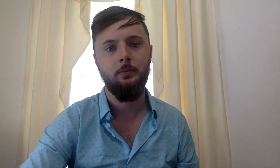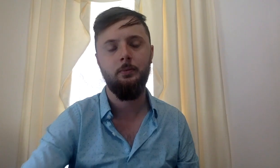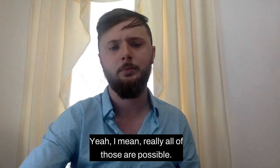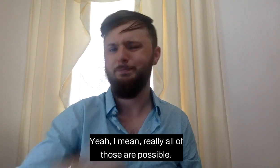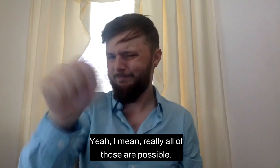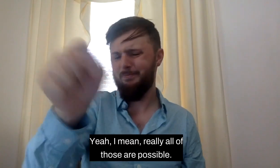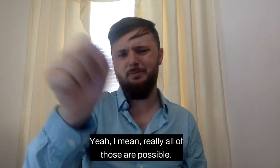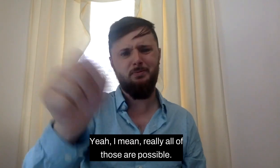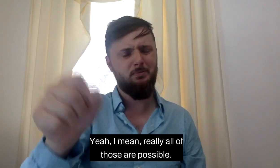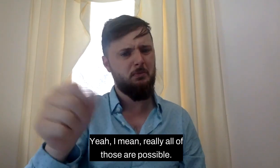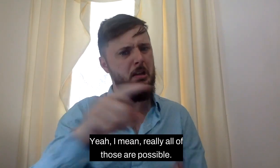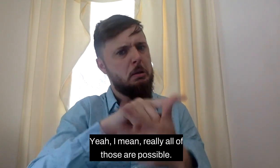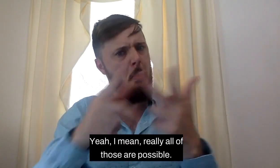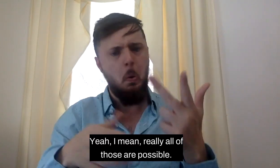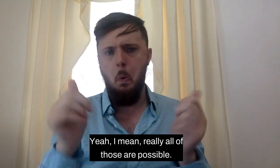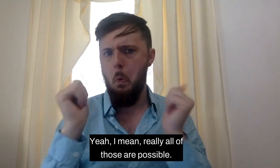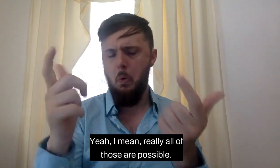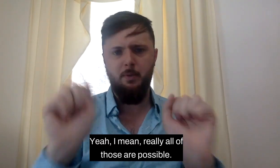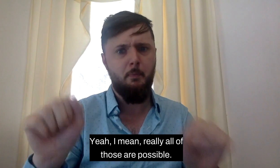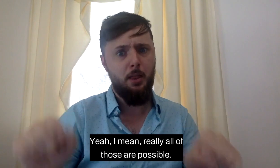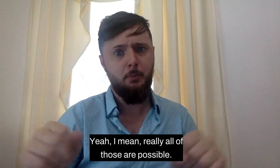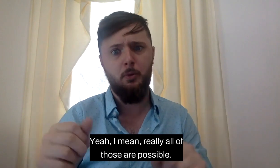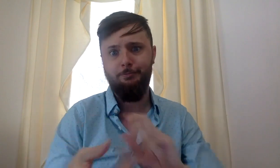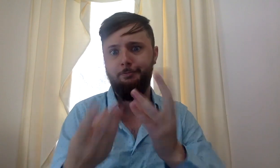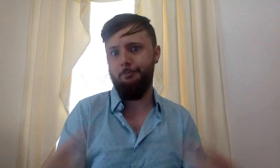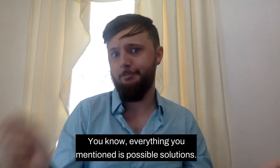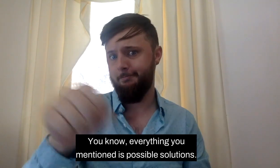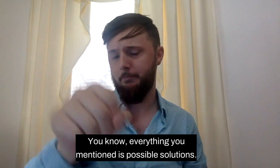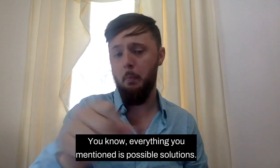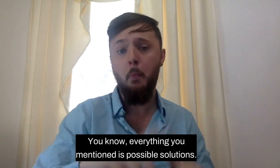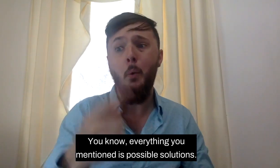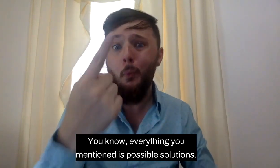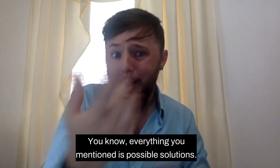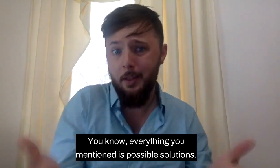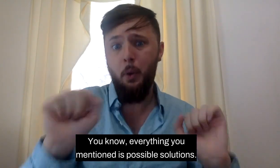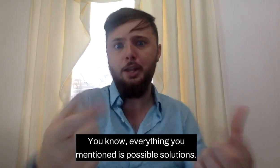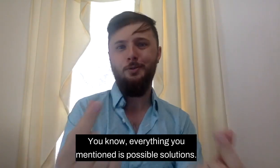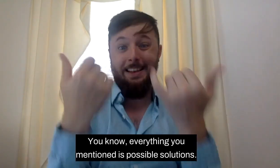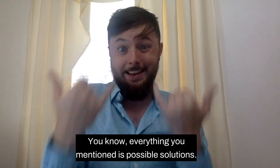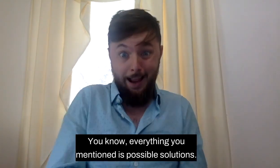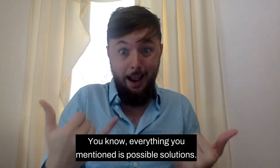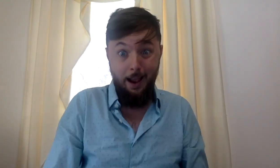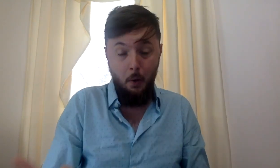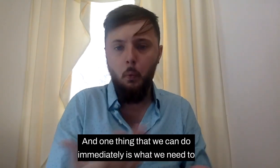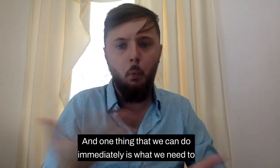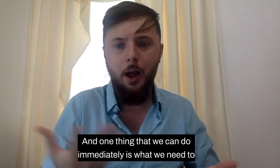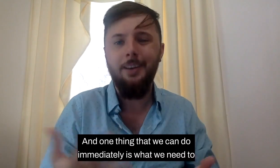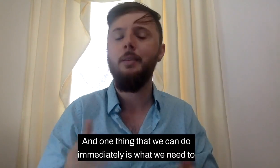Yeah, I mean, really all of those are possible, you know, everything you mentioned is possible solutions. And one thing that